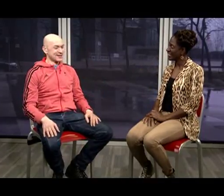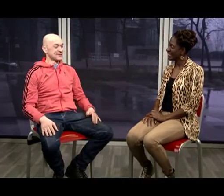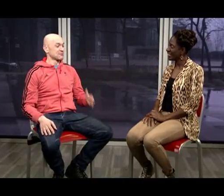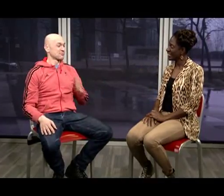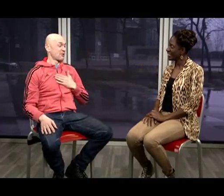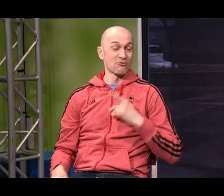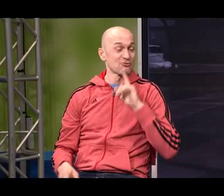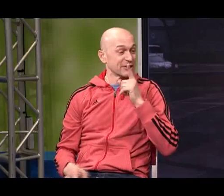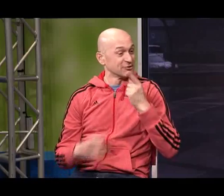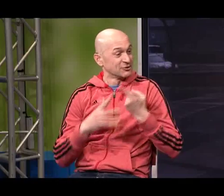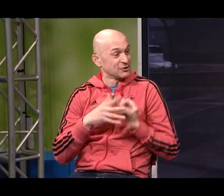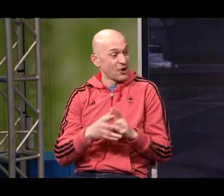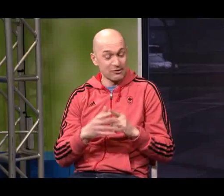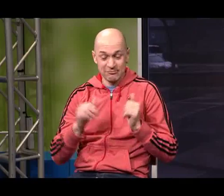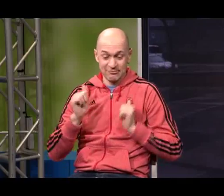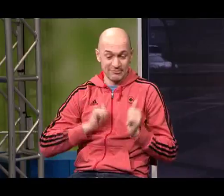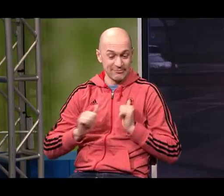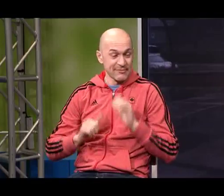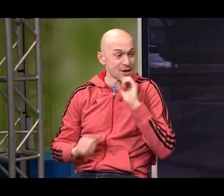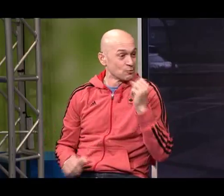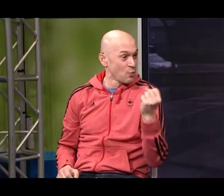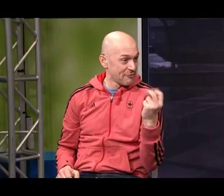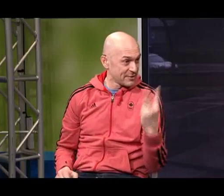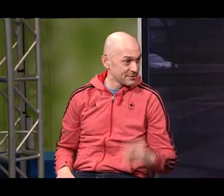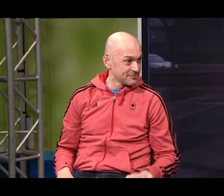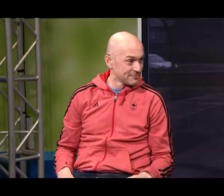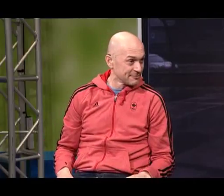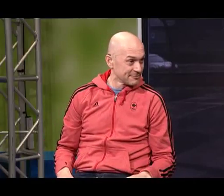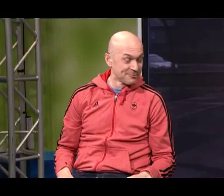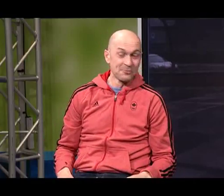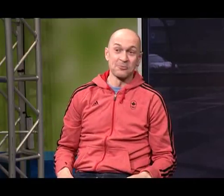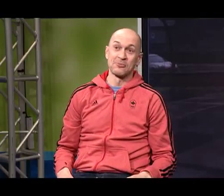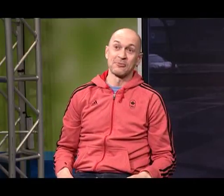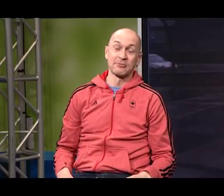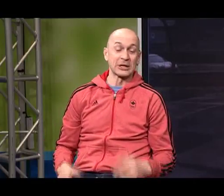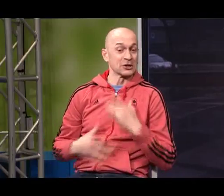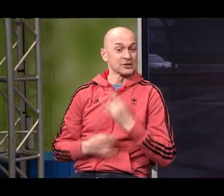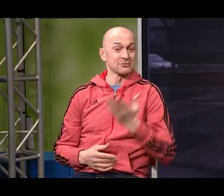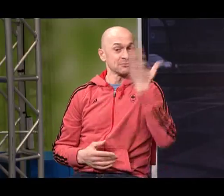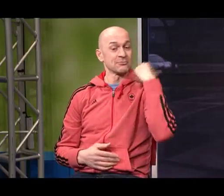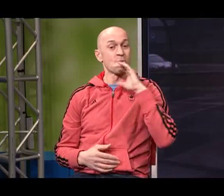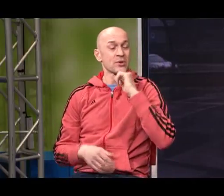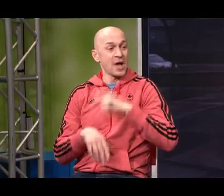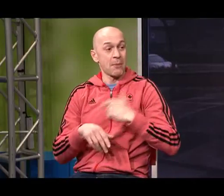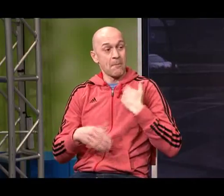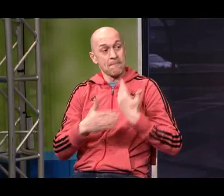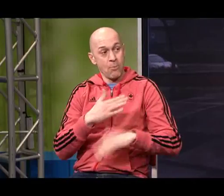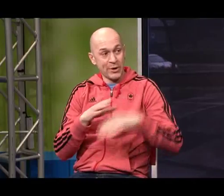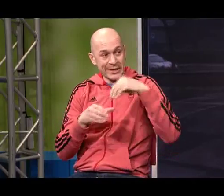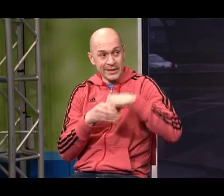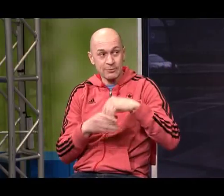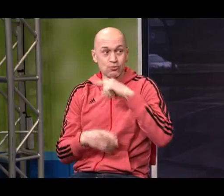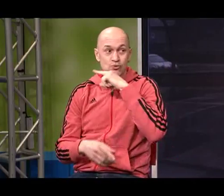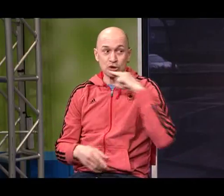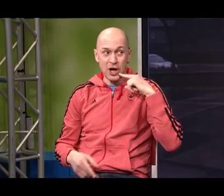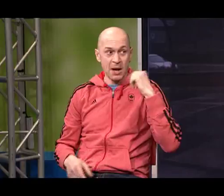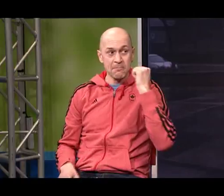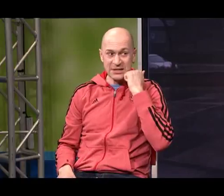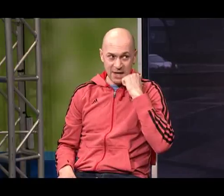everyone my beginning was at the age of 12 I was born in